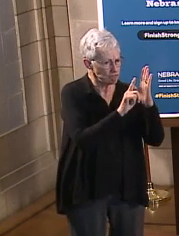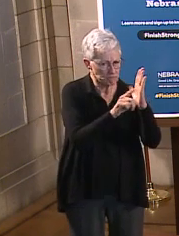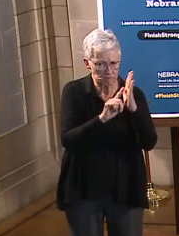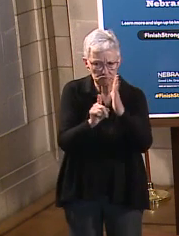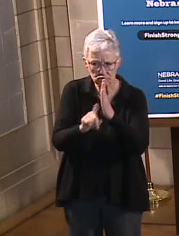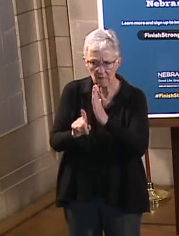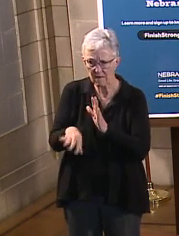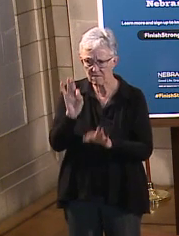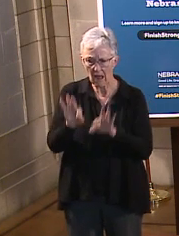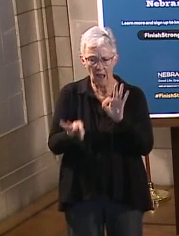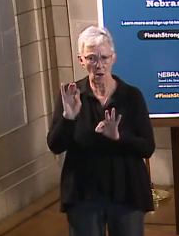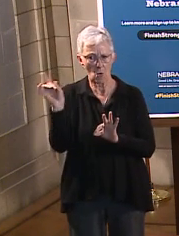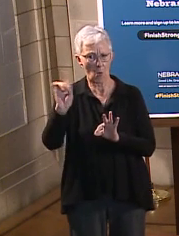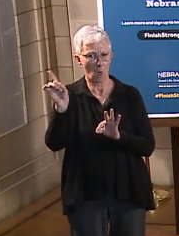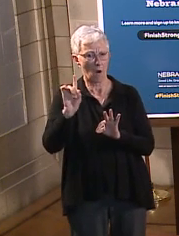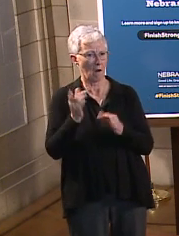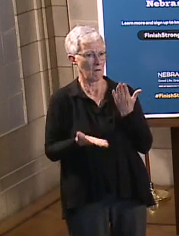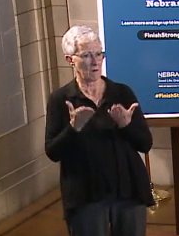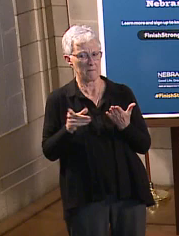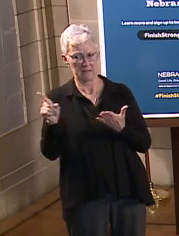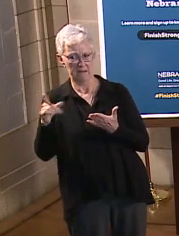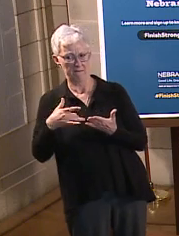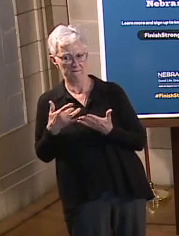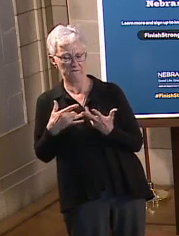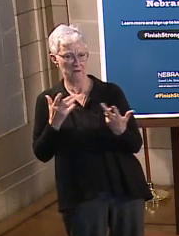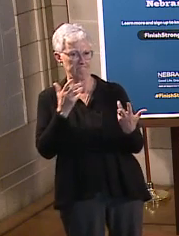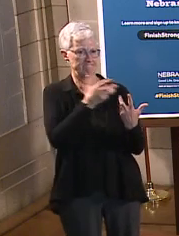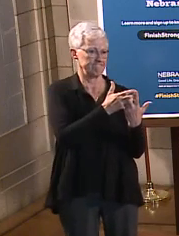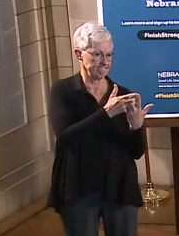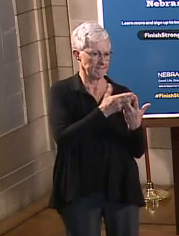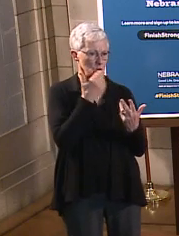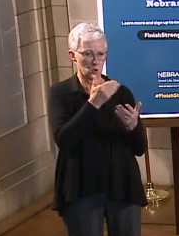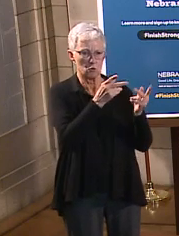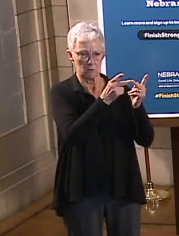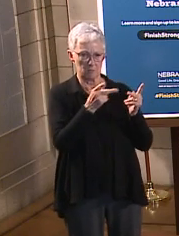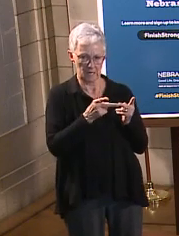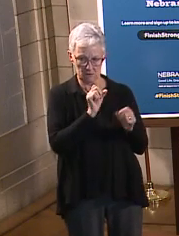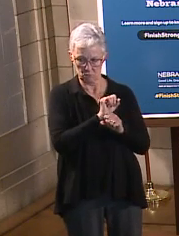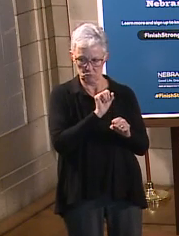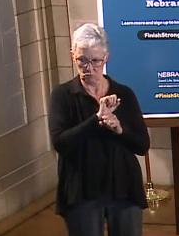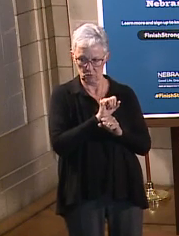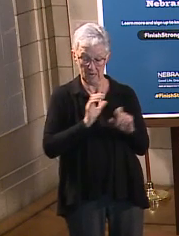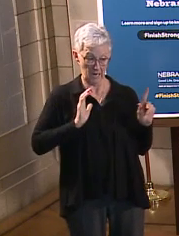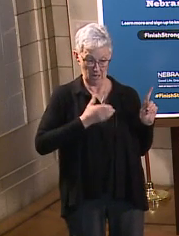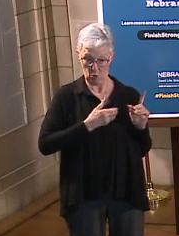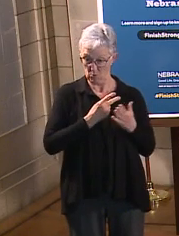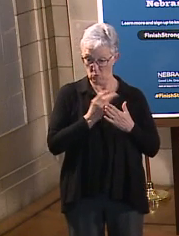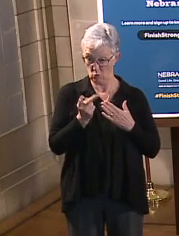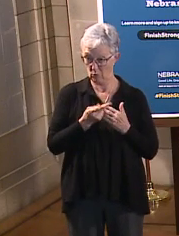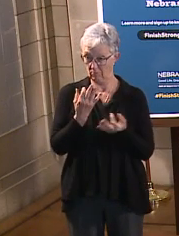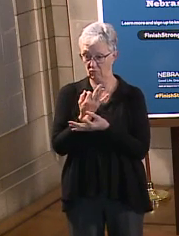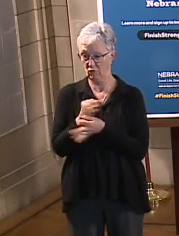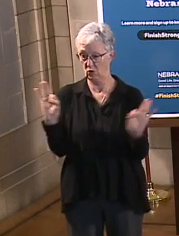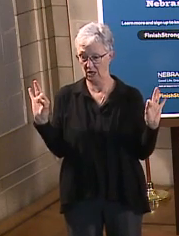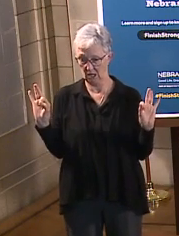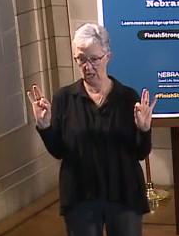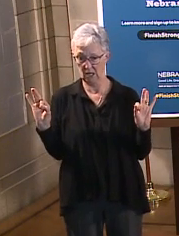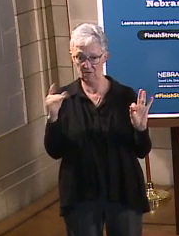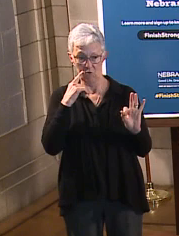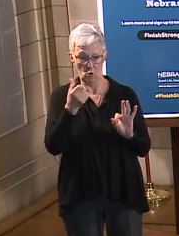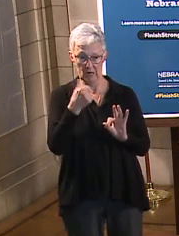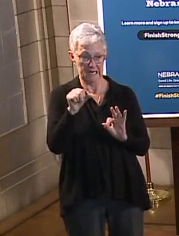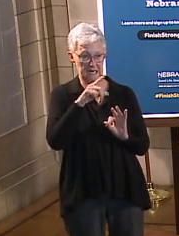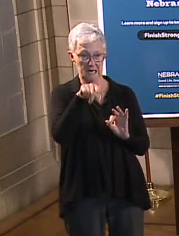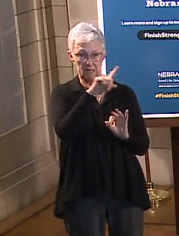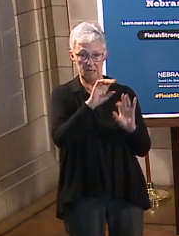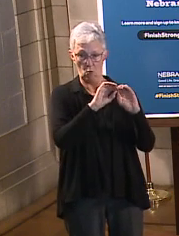and interests. Best of all, this program is totally and completely free to participating organizations since the member